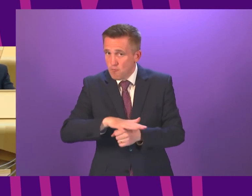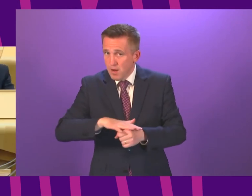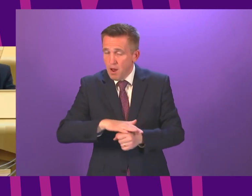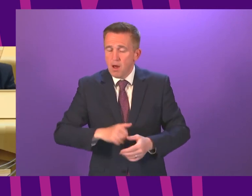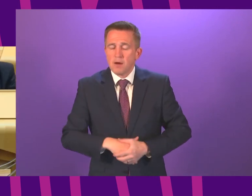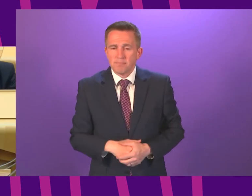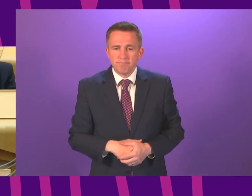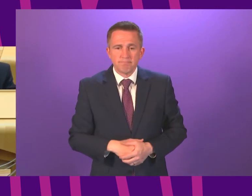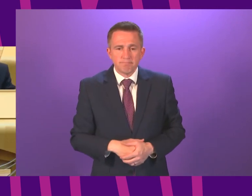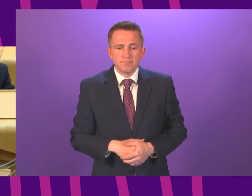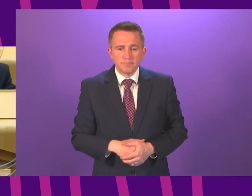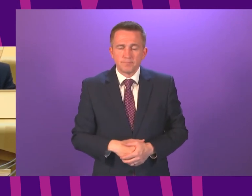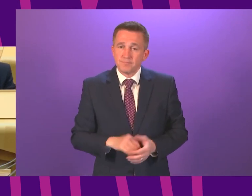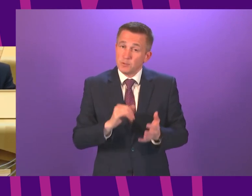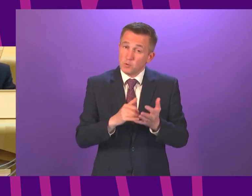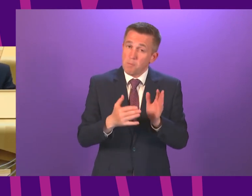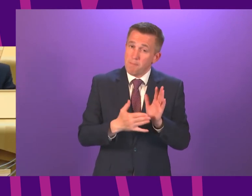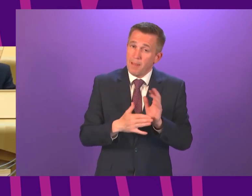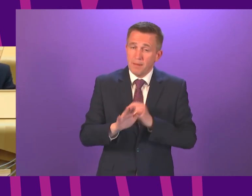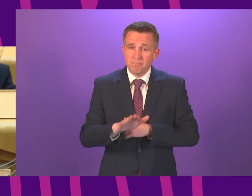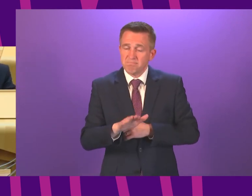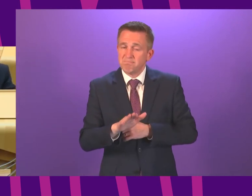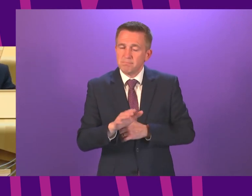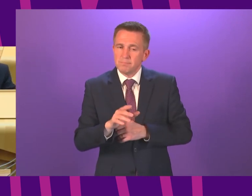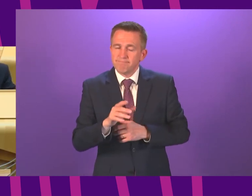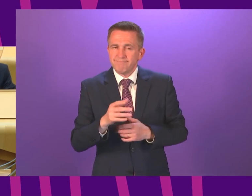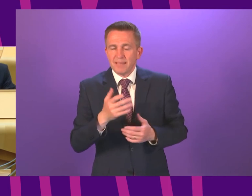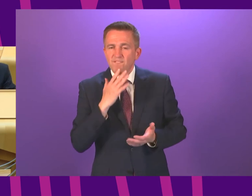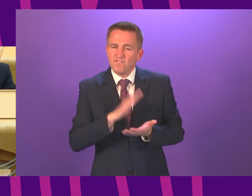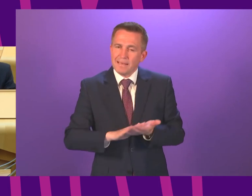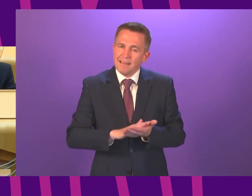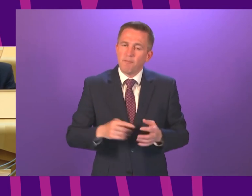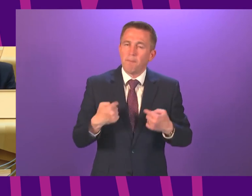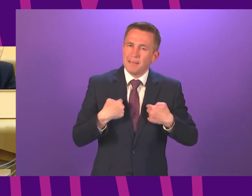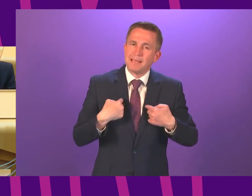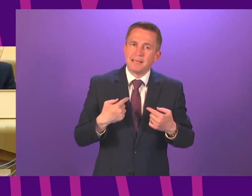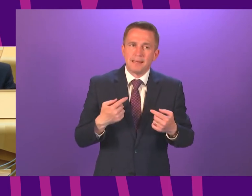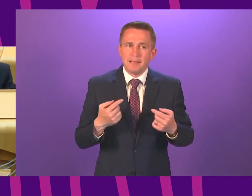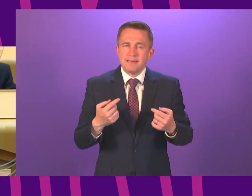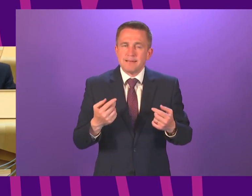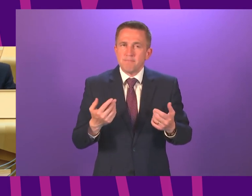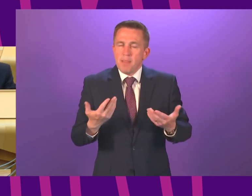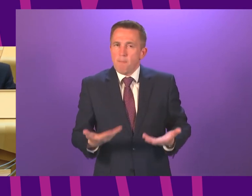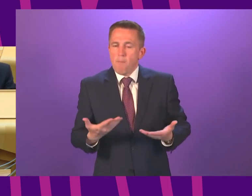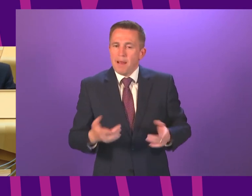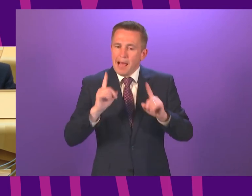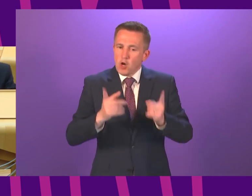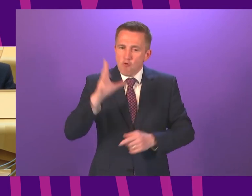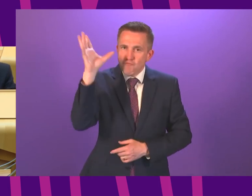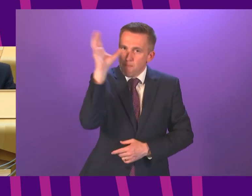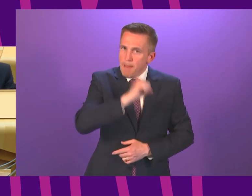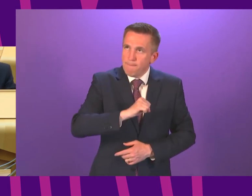First Minister If Stuart Macmillan will forgive me I know that is under consideration at the moment but I am struggling in the moment to remember whether